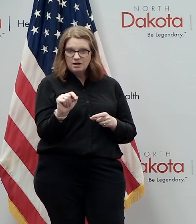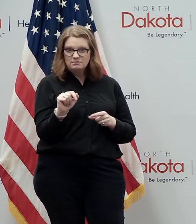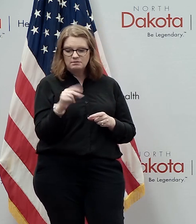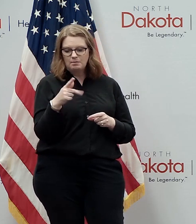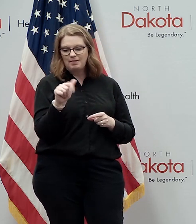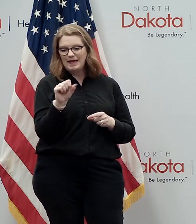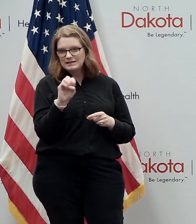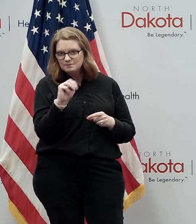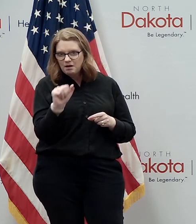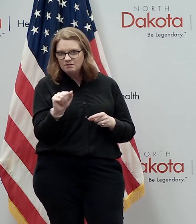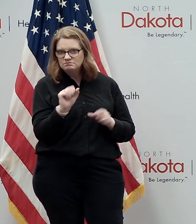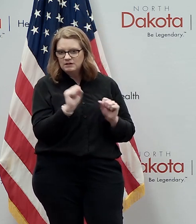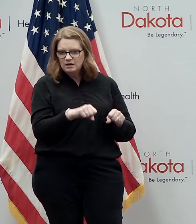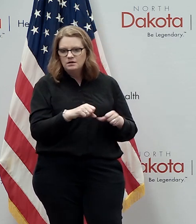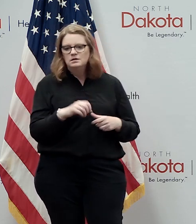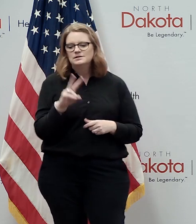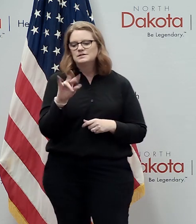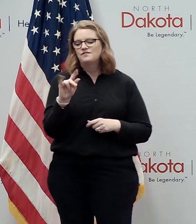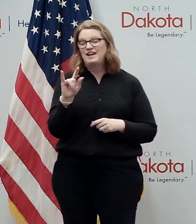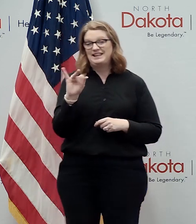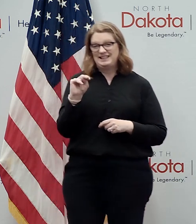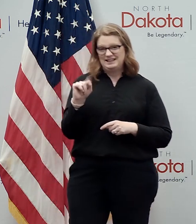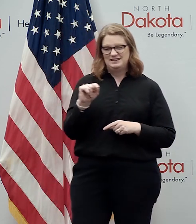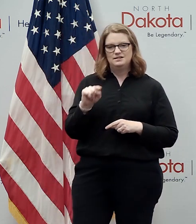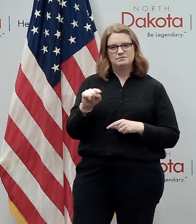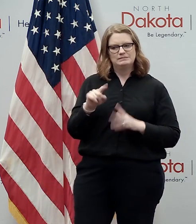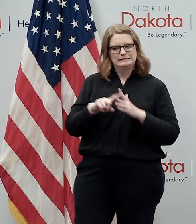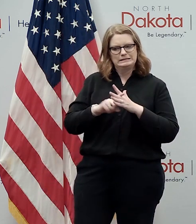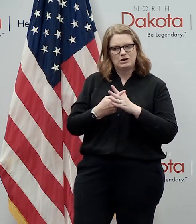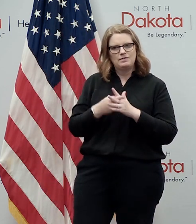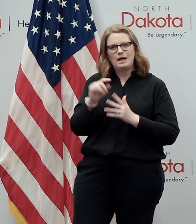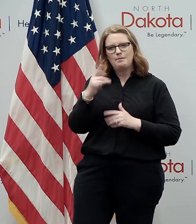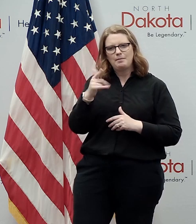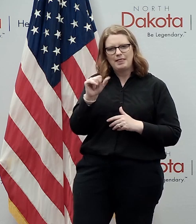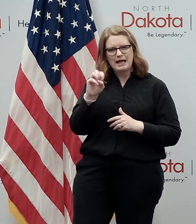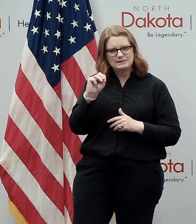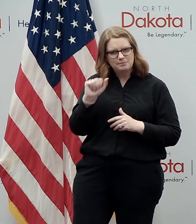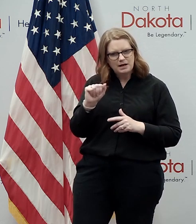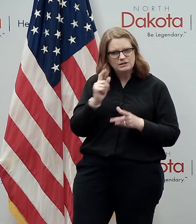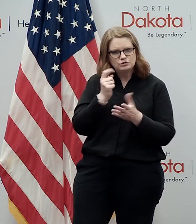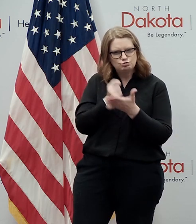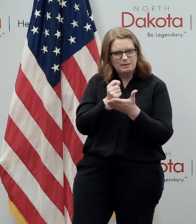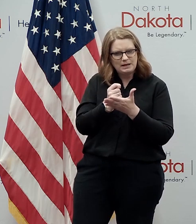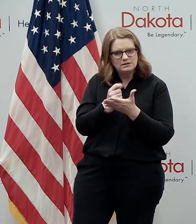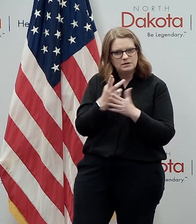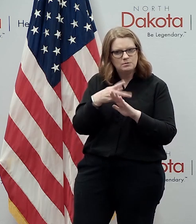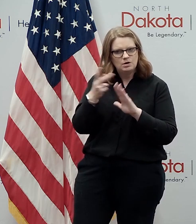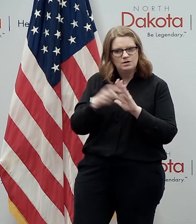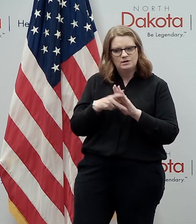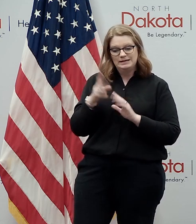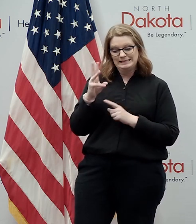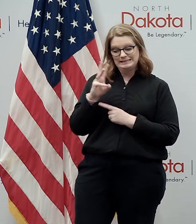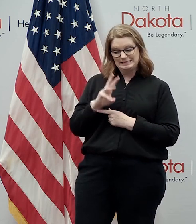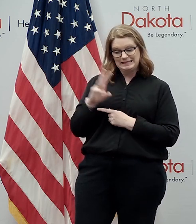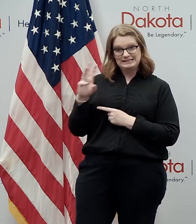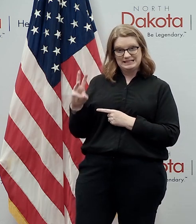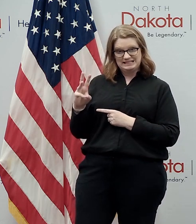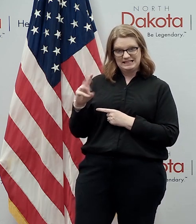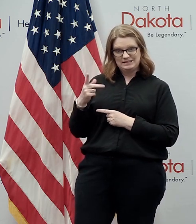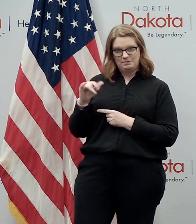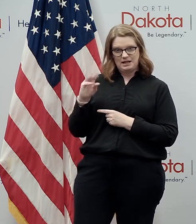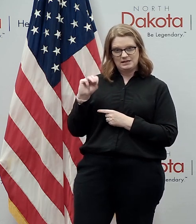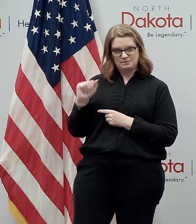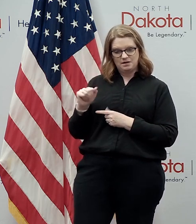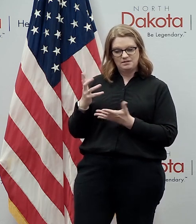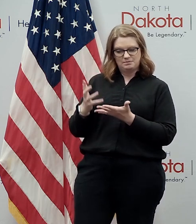since vitalant began their convalescent plasma treatment program there have been 66 convalescent plasma products have been